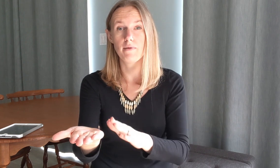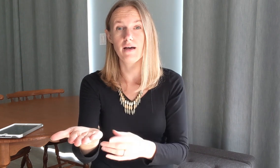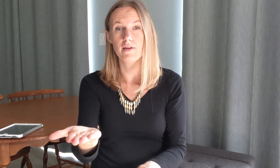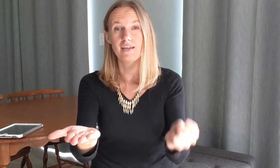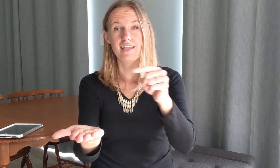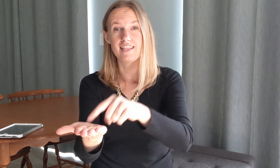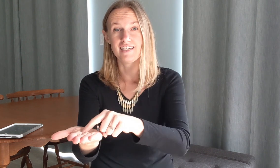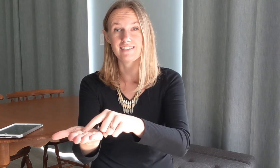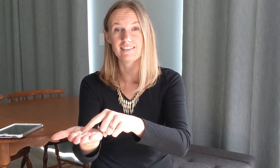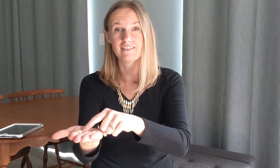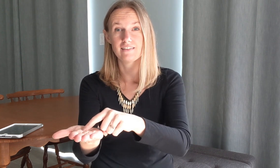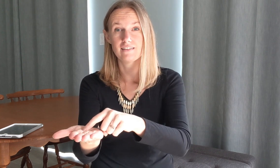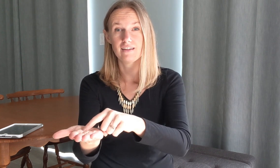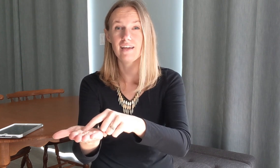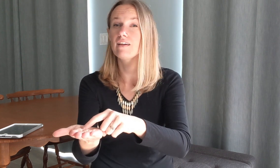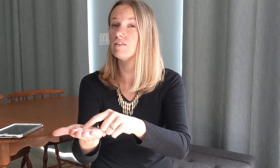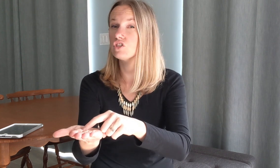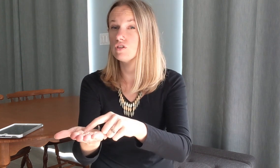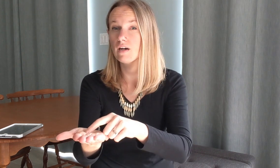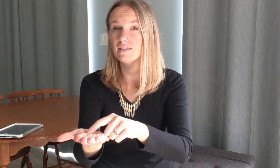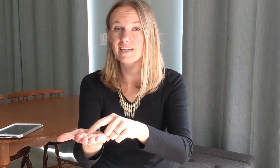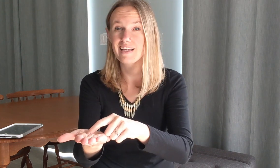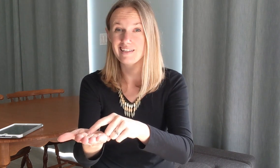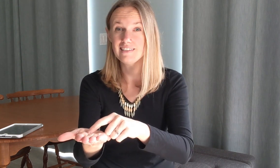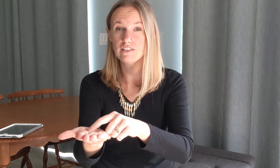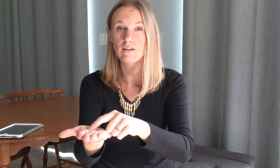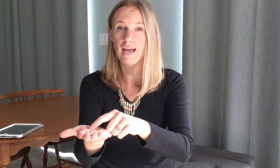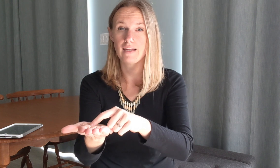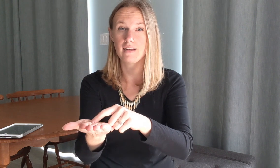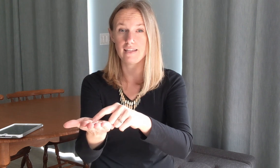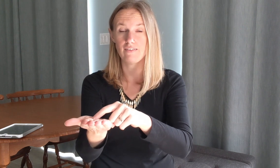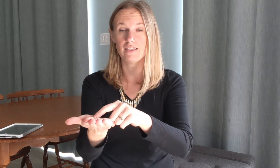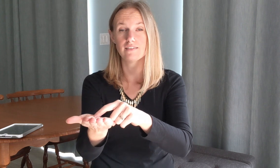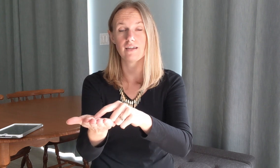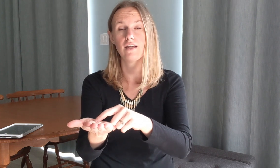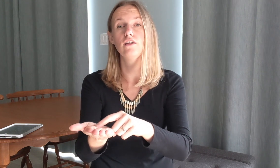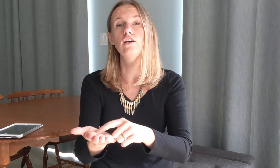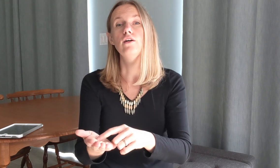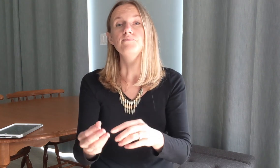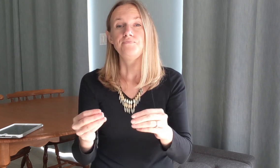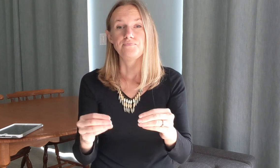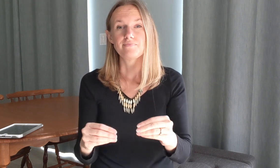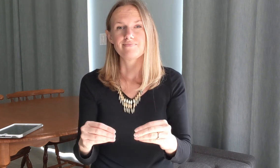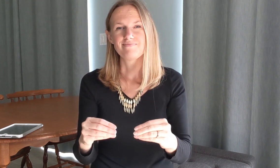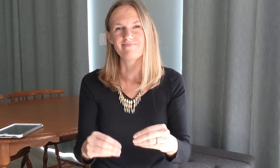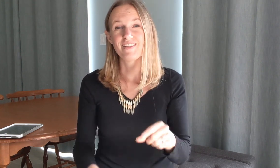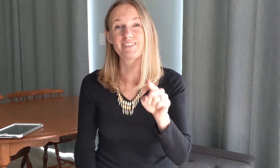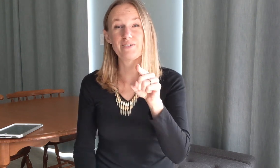up this okay if it's too hard to add this you can leave it okay so